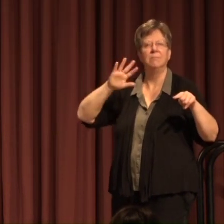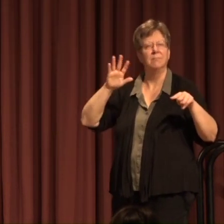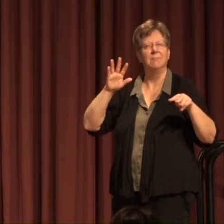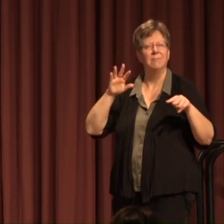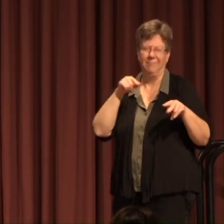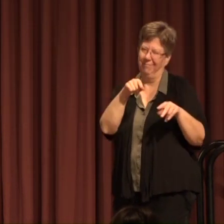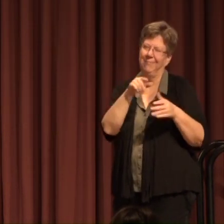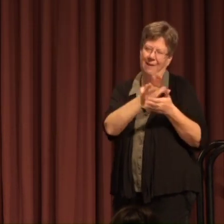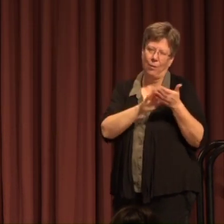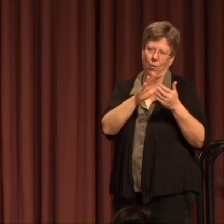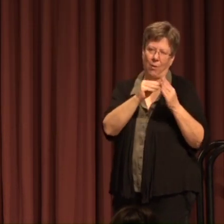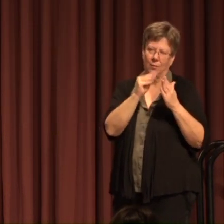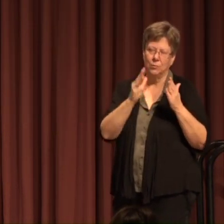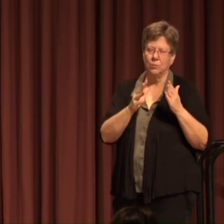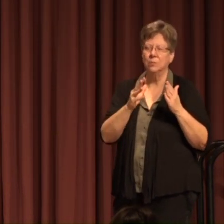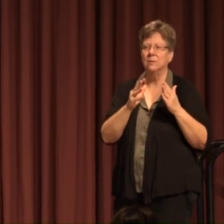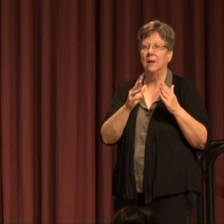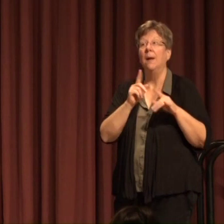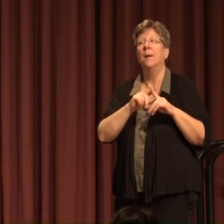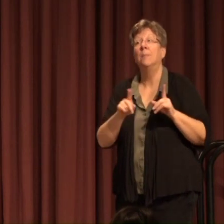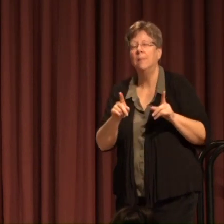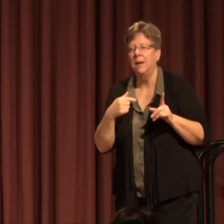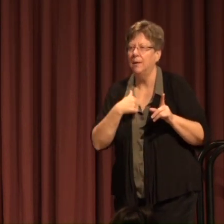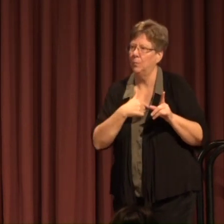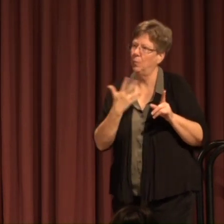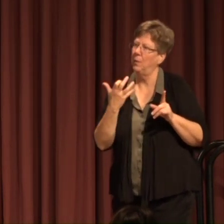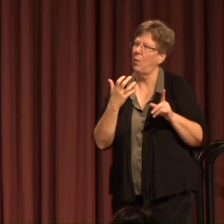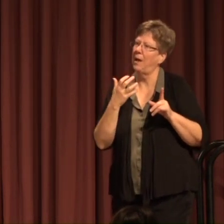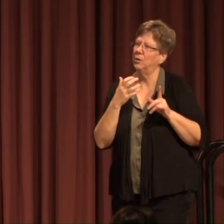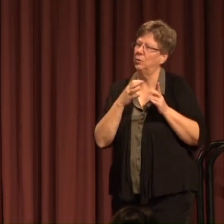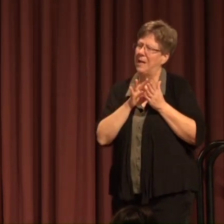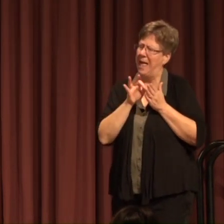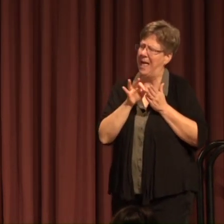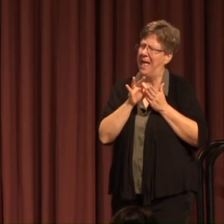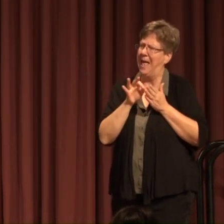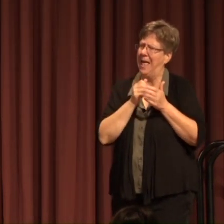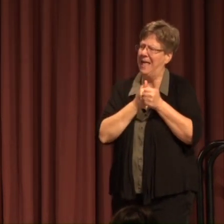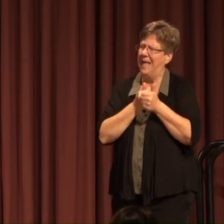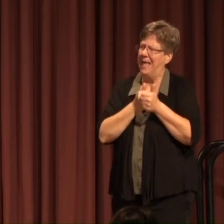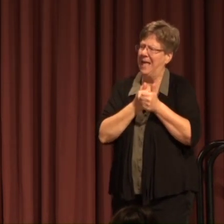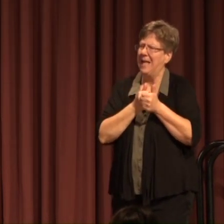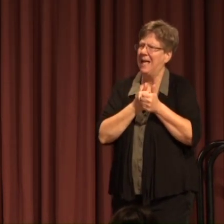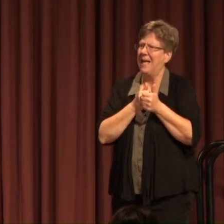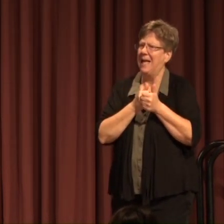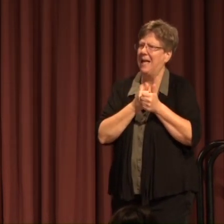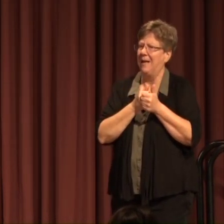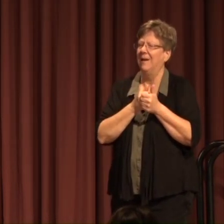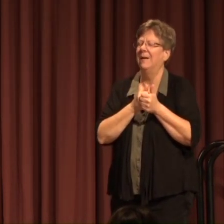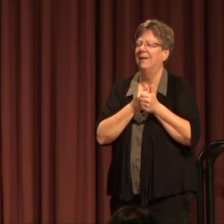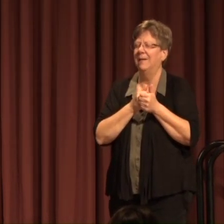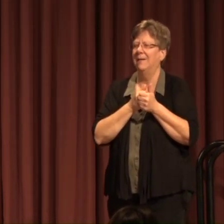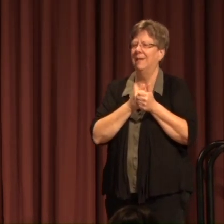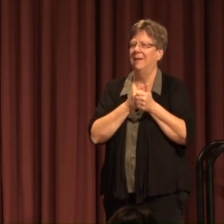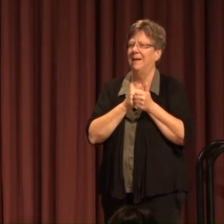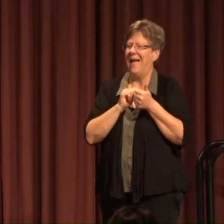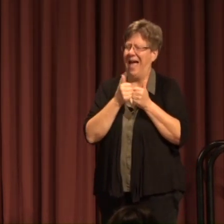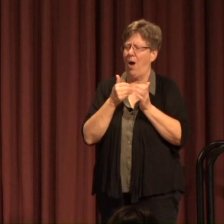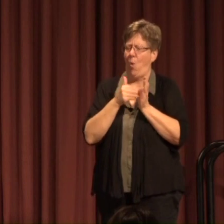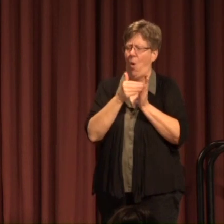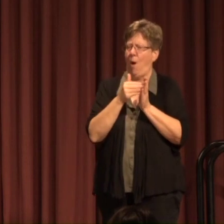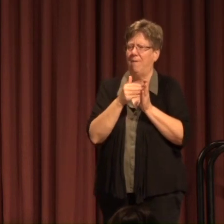college students after all And yet The data tell us That if we know why